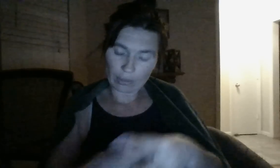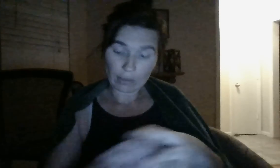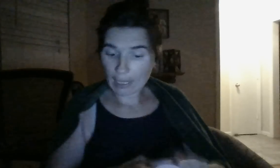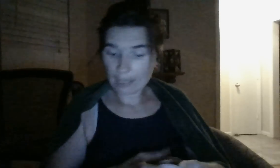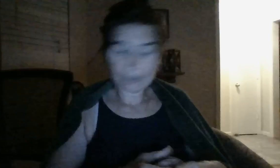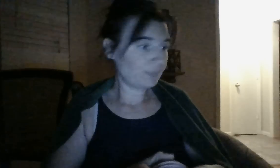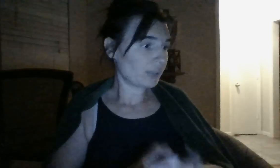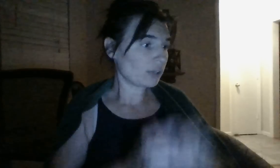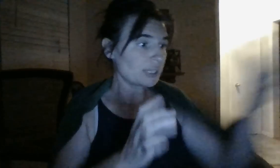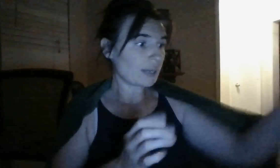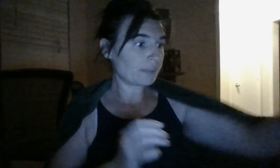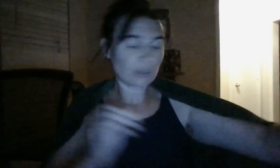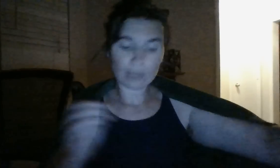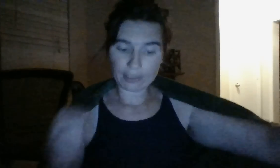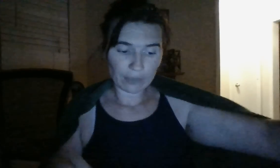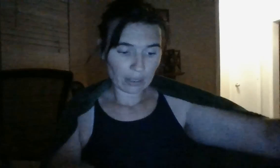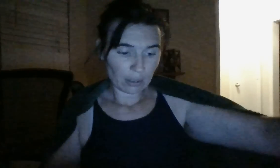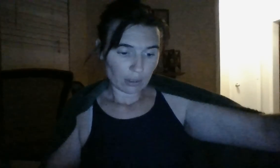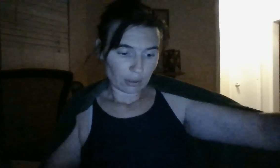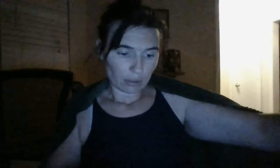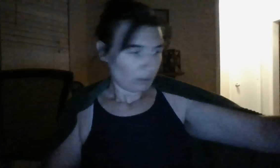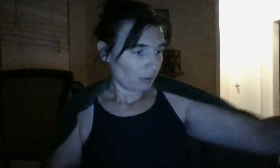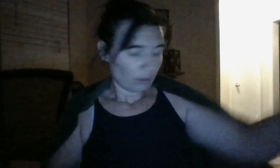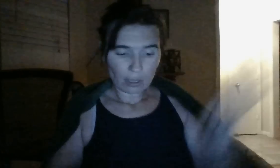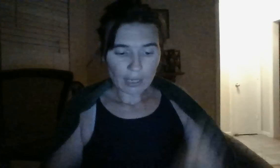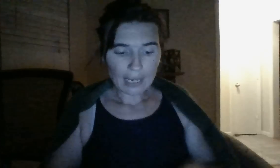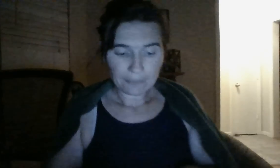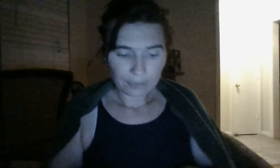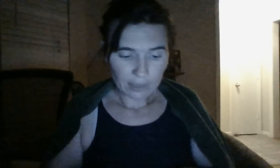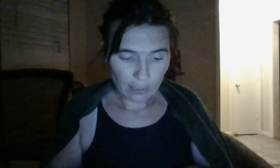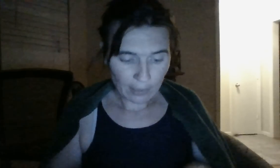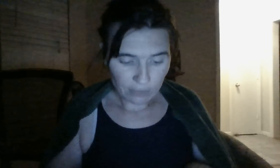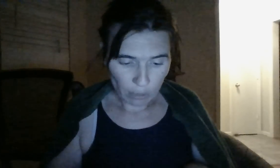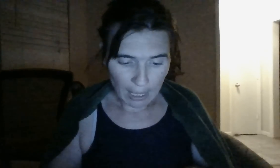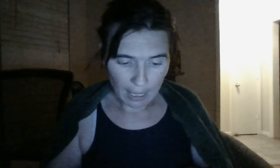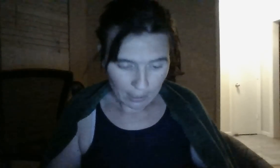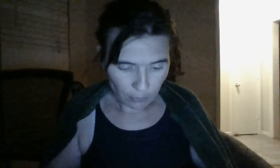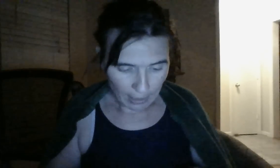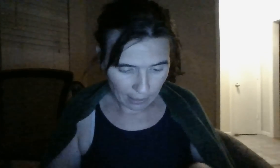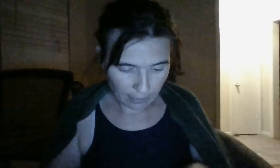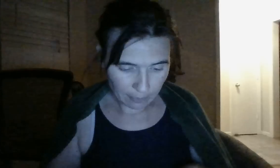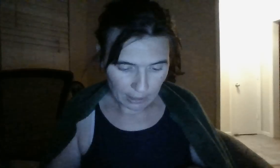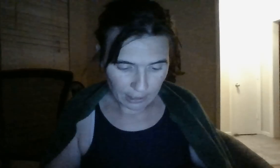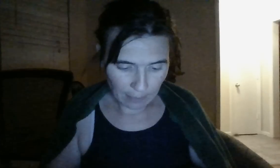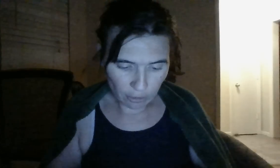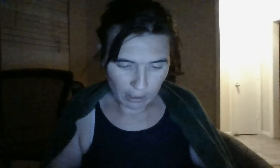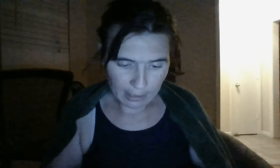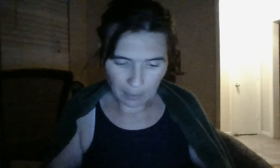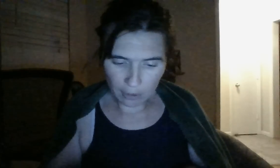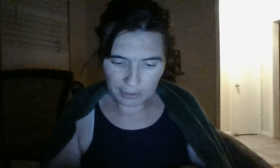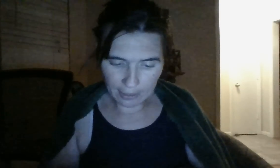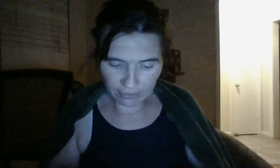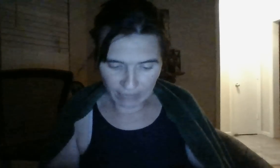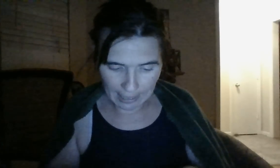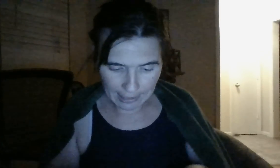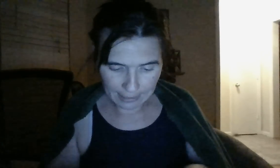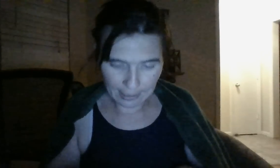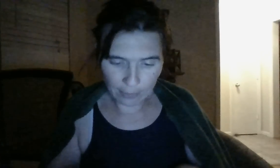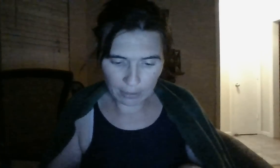Okay. Or, stop. Okay. Okay. So, we have July, Ram, a stubborn, aggressive person, vase, secret